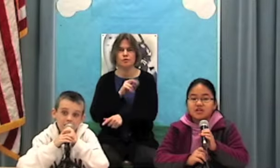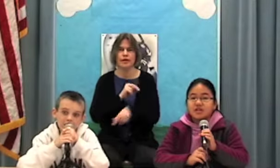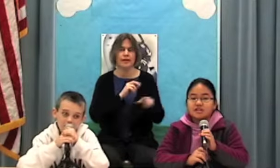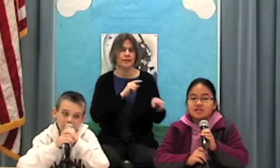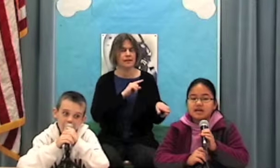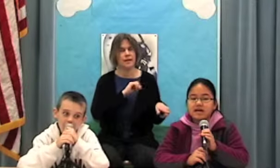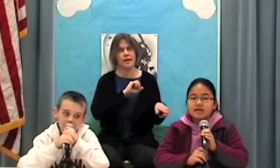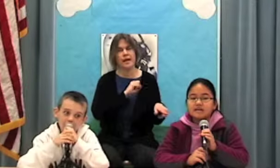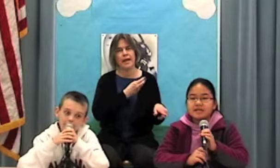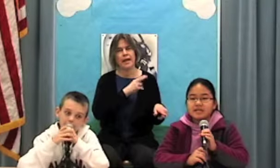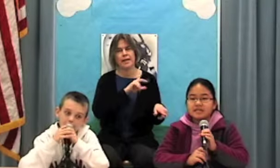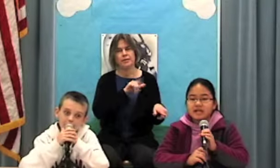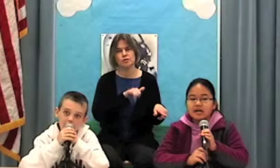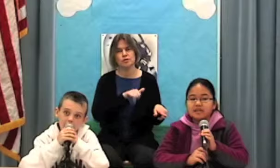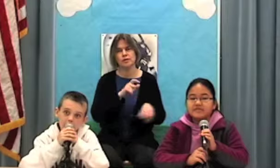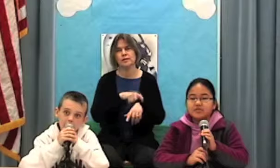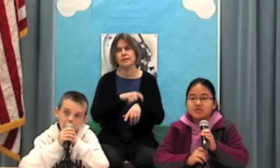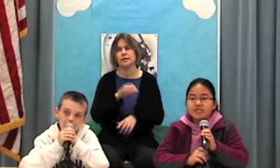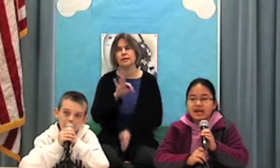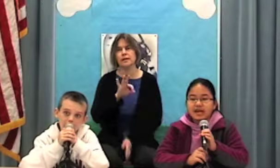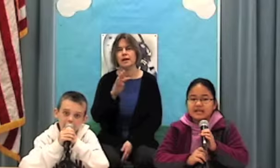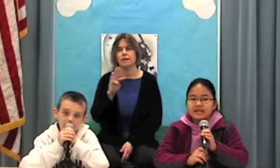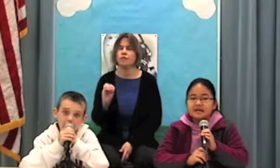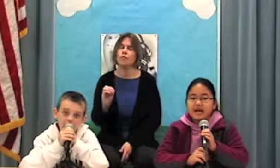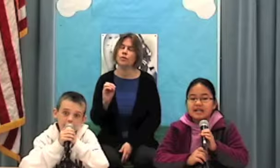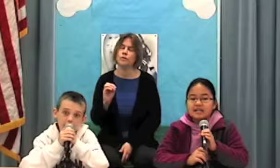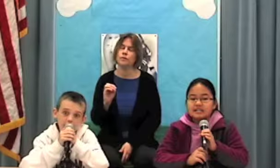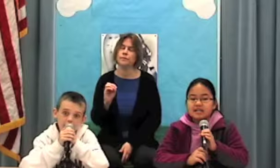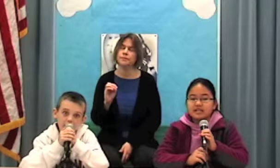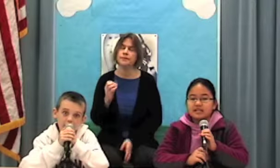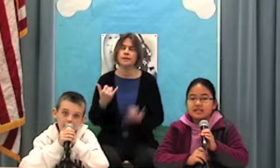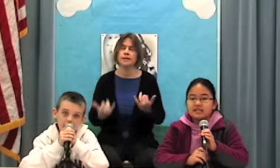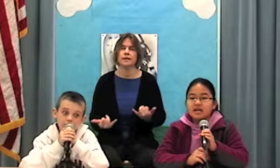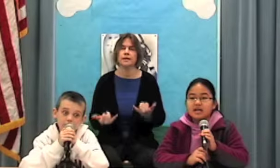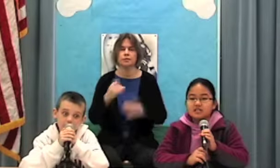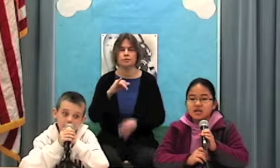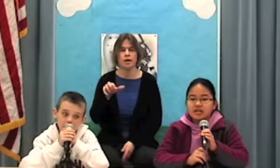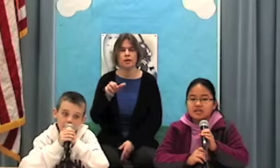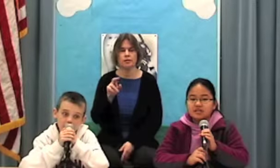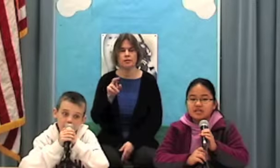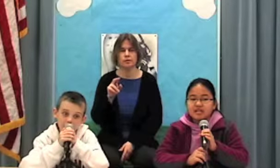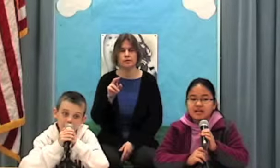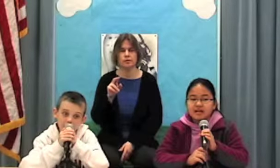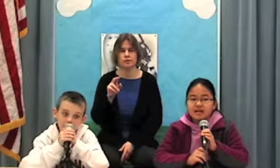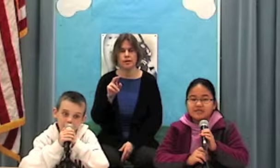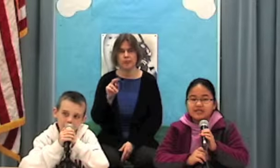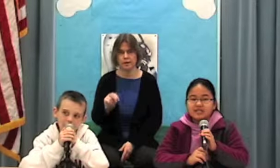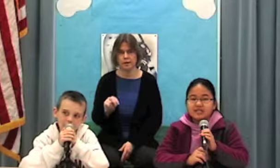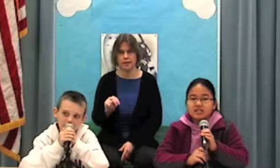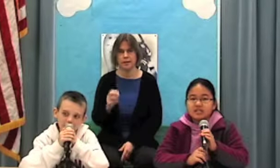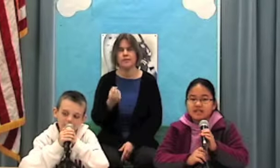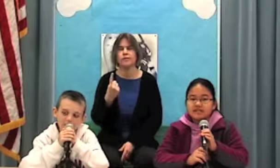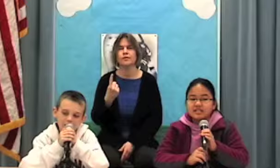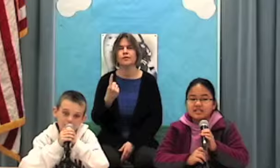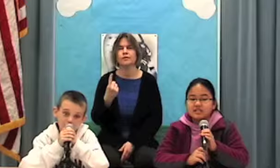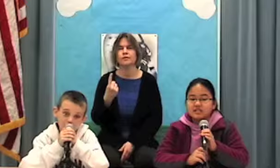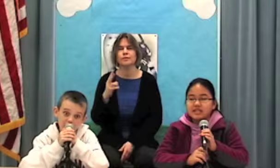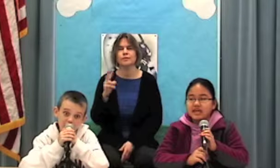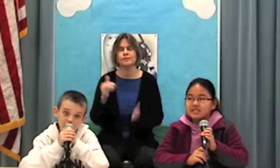Ashley. The time is 9 40 a.m. and the date is January 11,